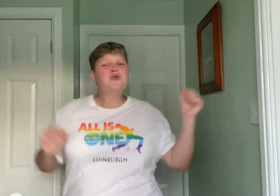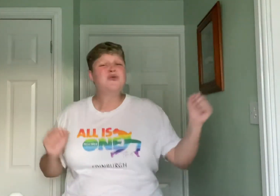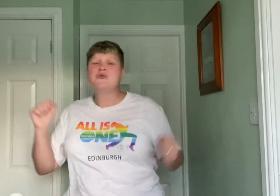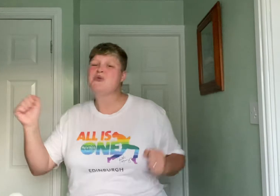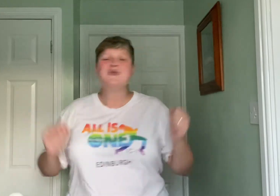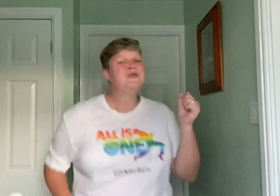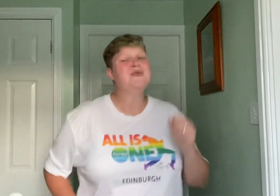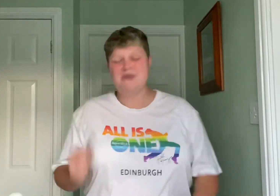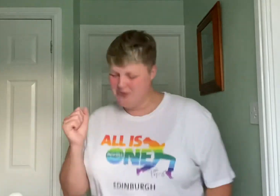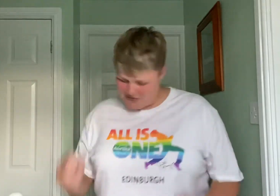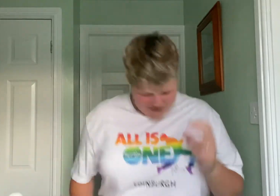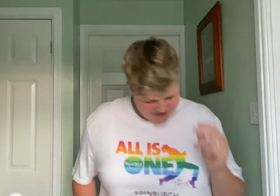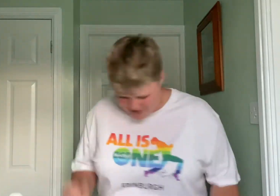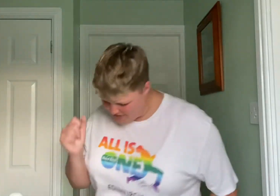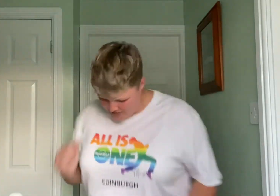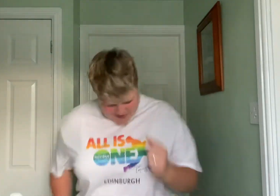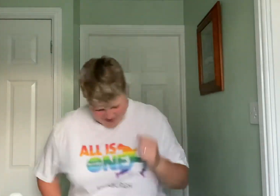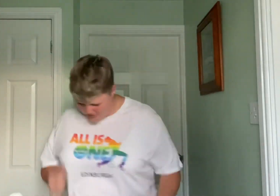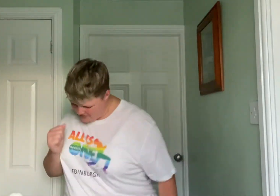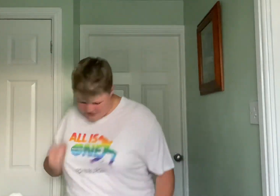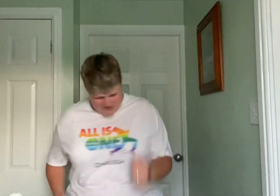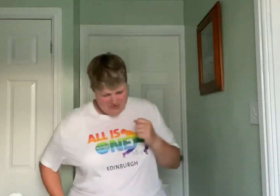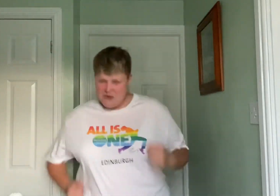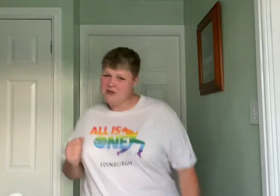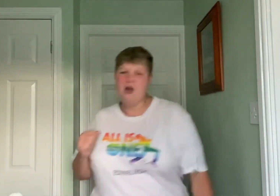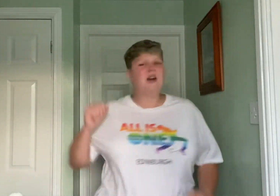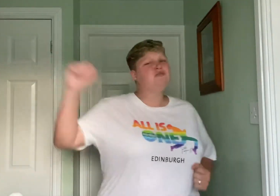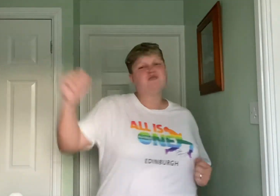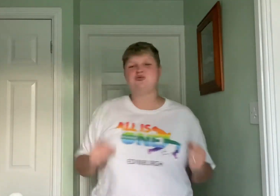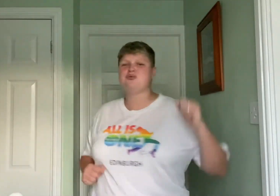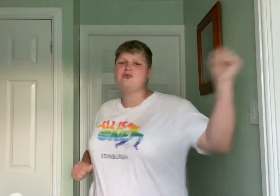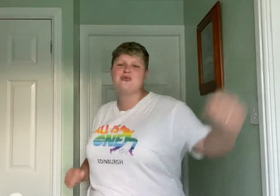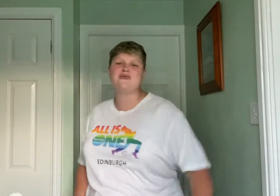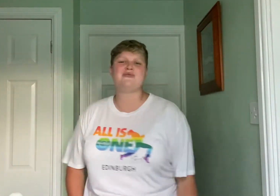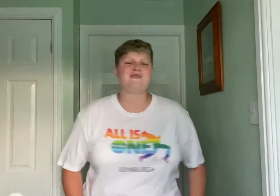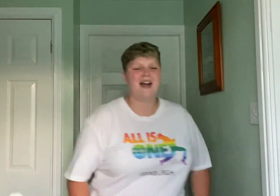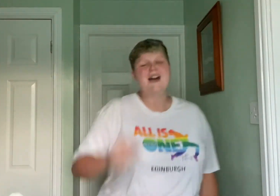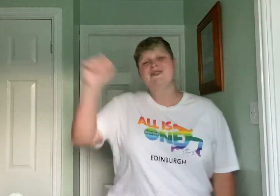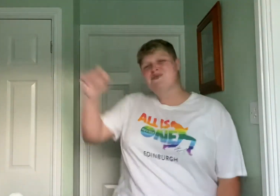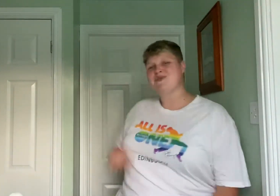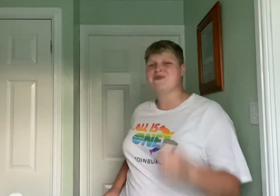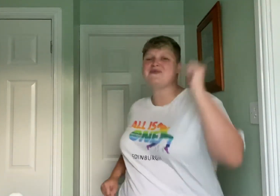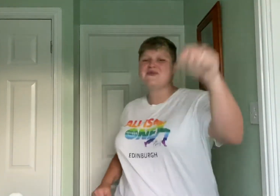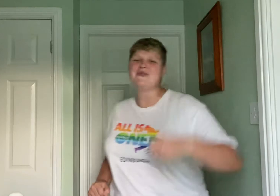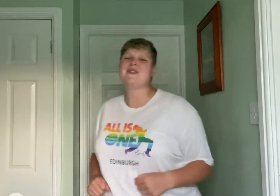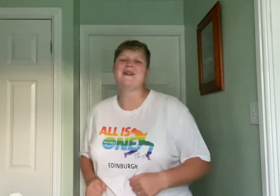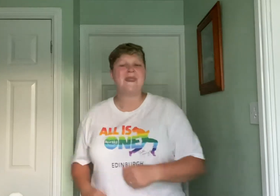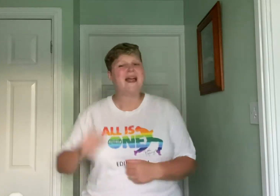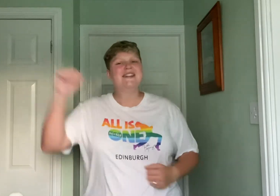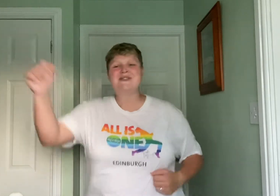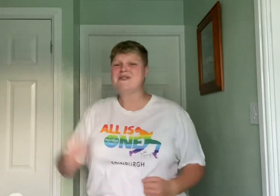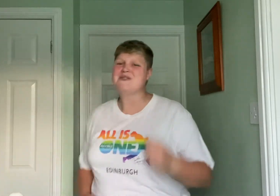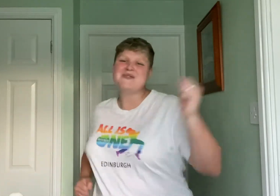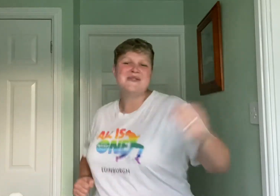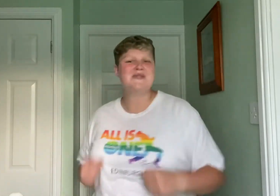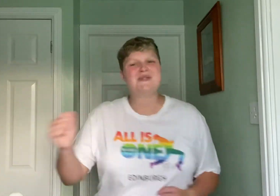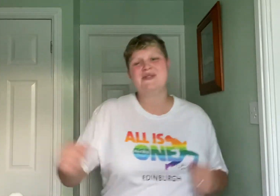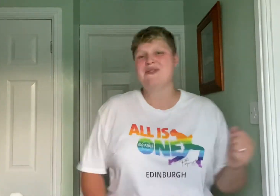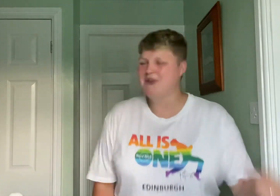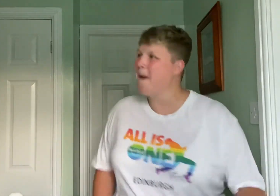a lot Give it a little Oh, give it